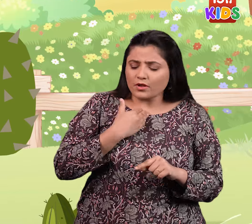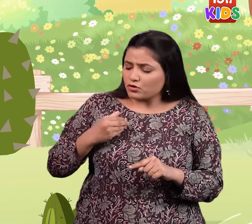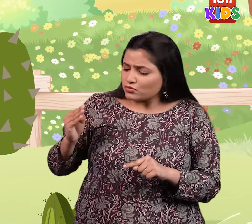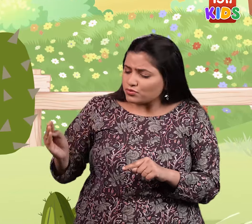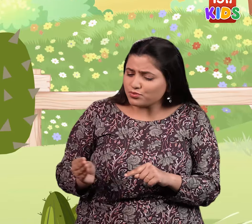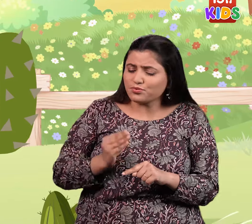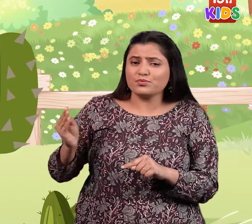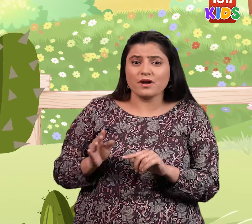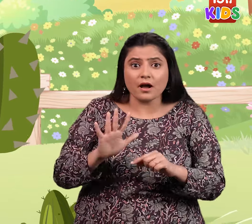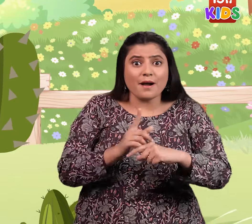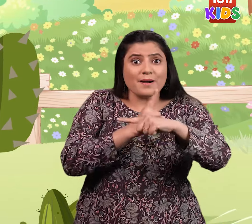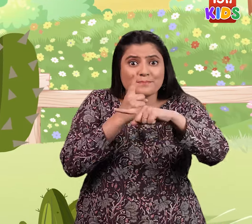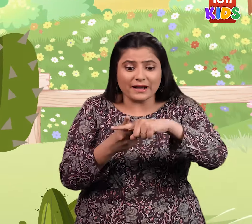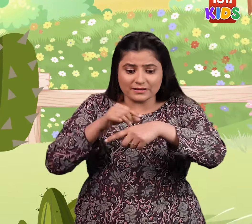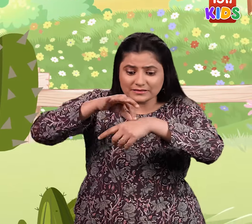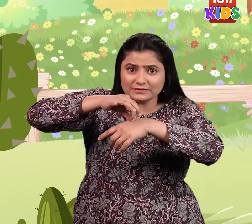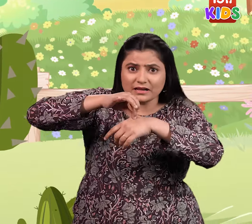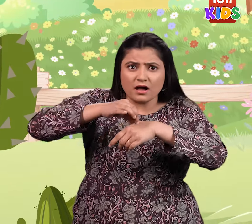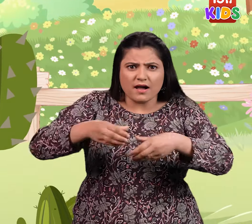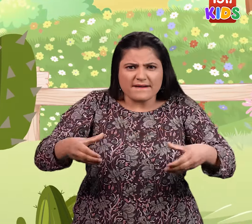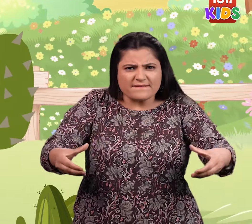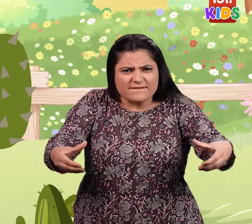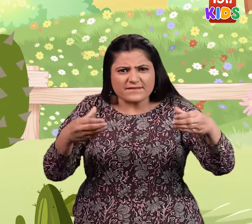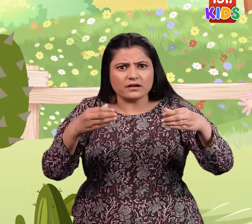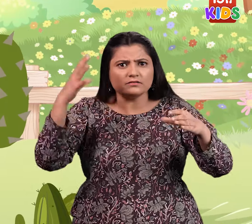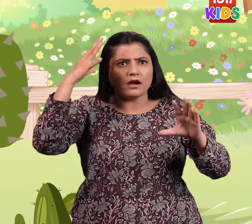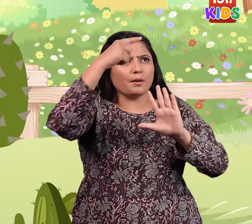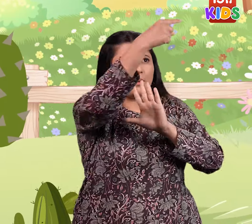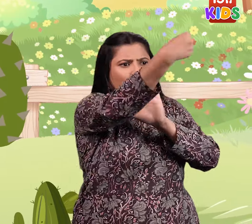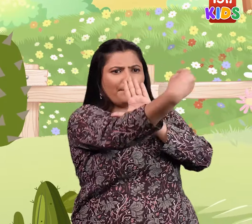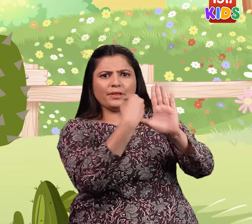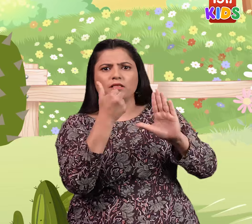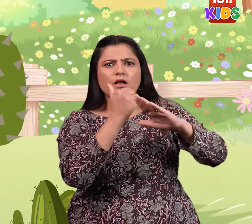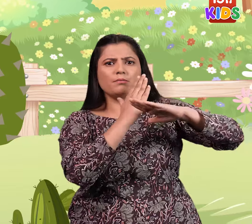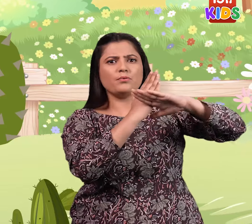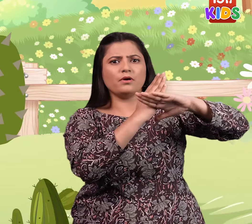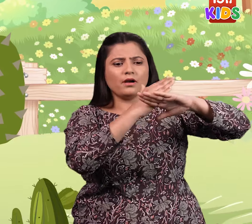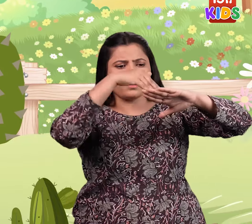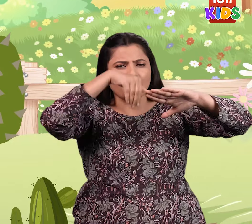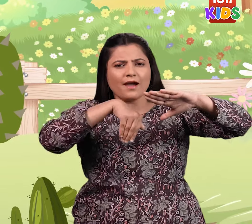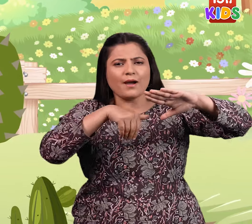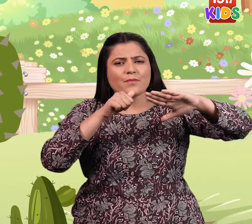little. Besides, I am thick, So heat does not get through me. And I can store a lot of water.